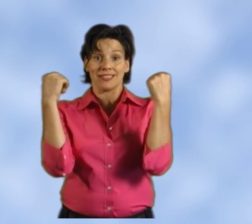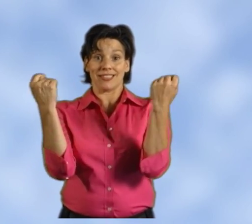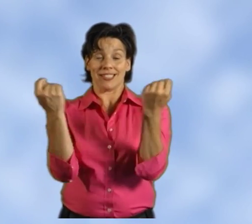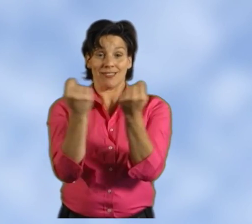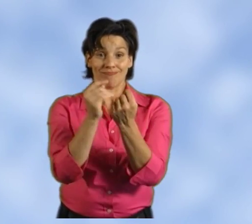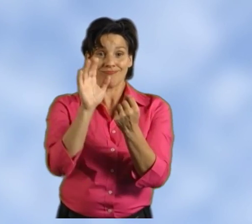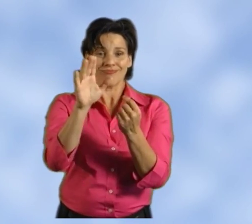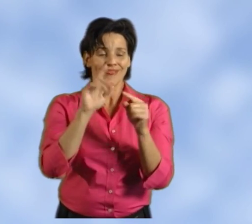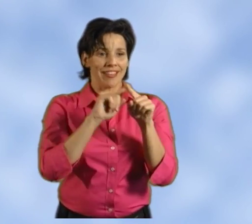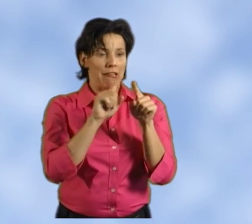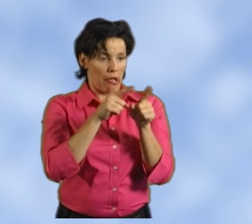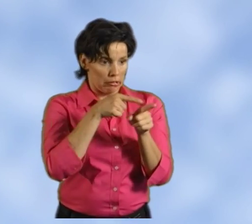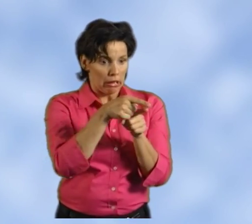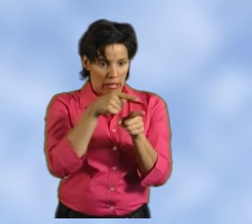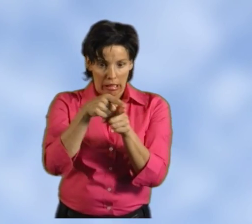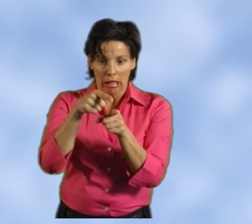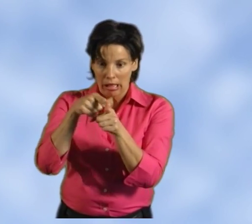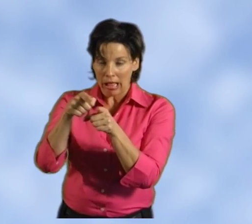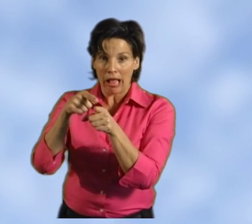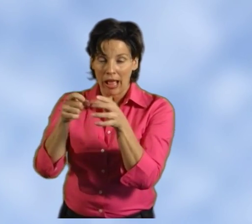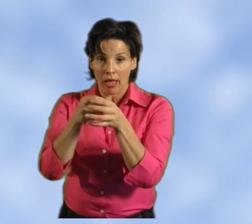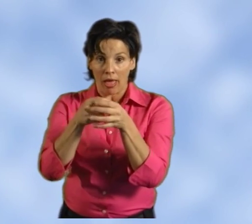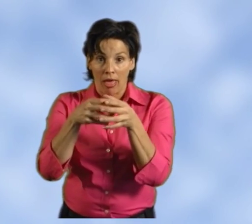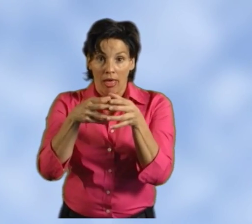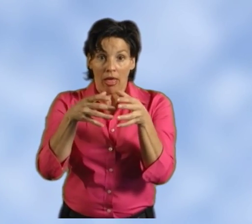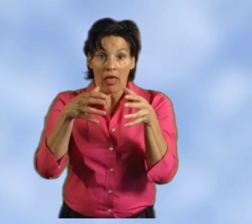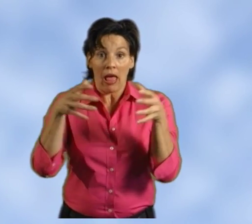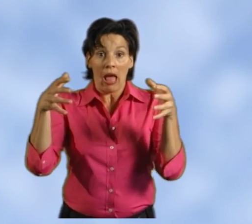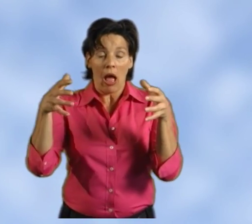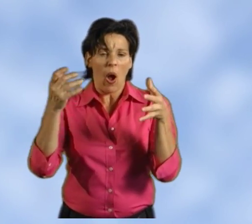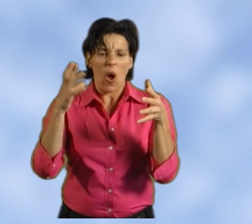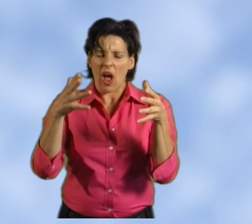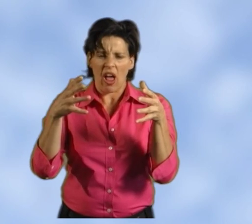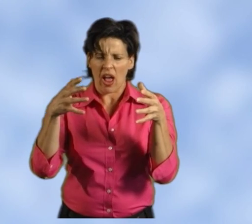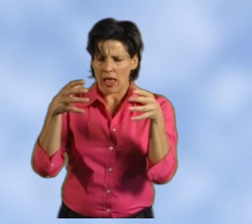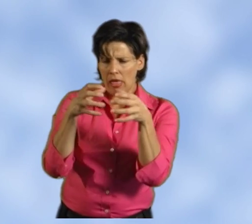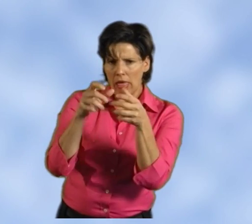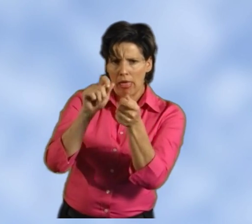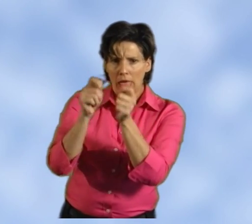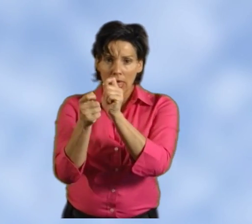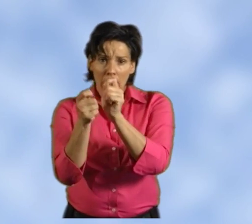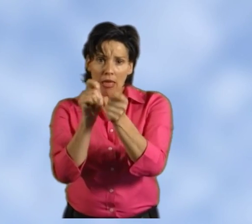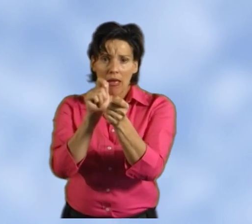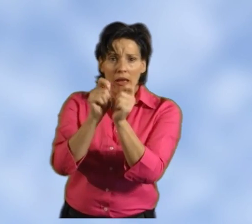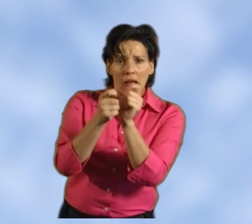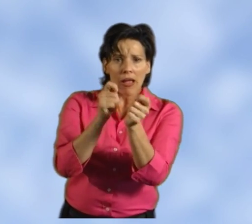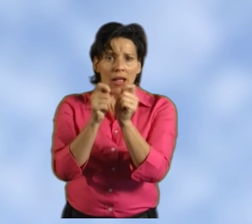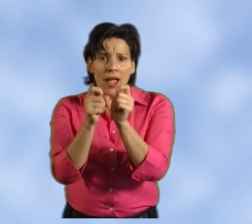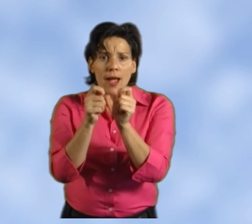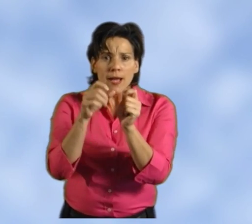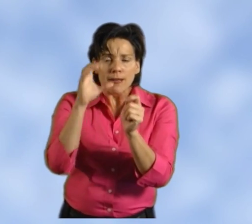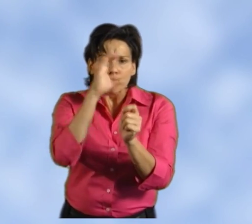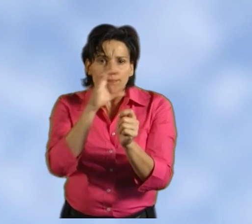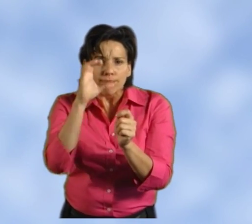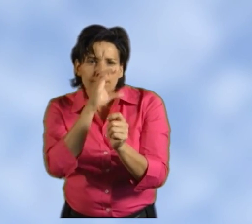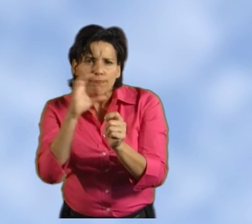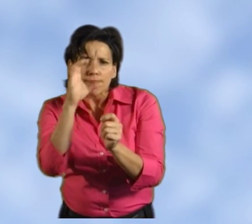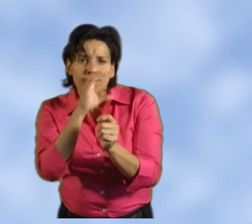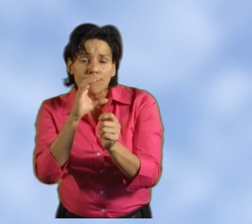The medical team may grow and change if